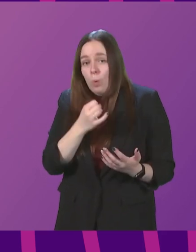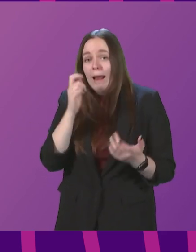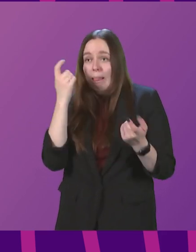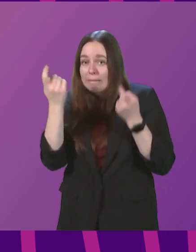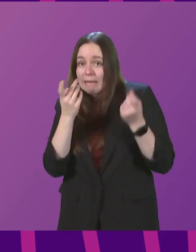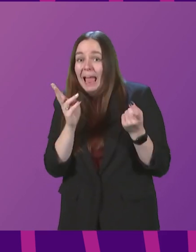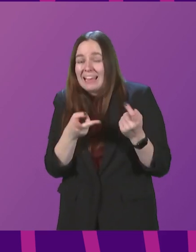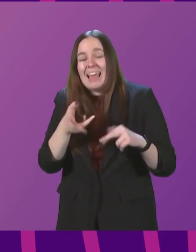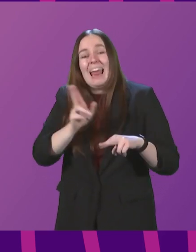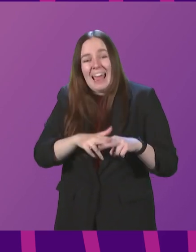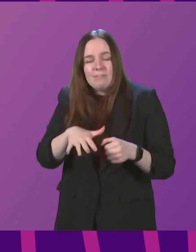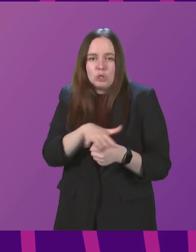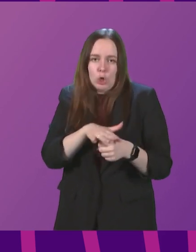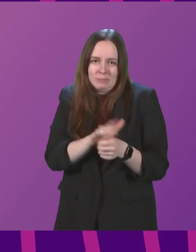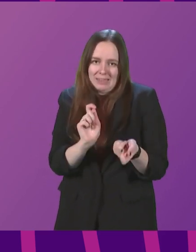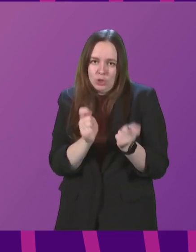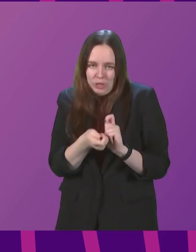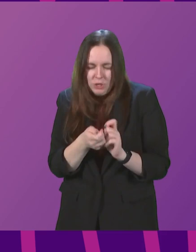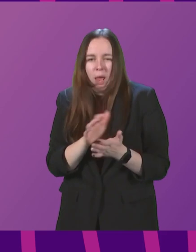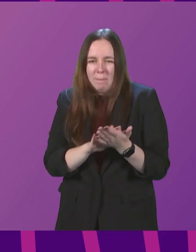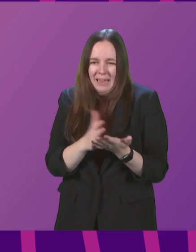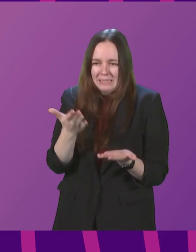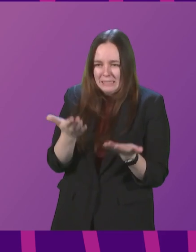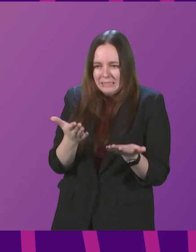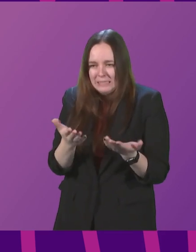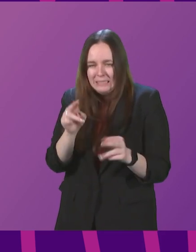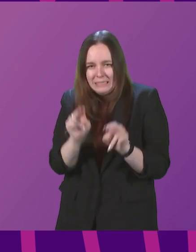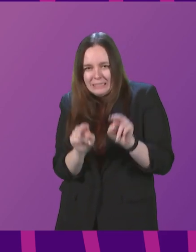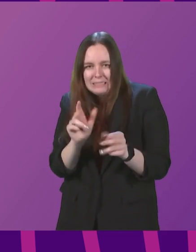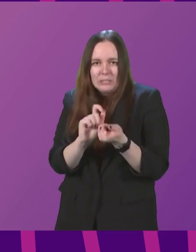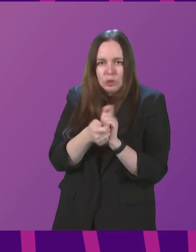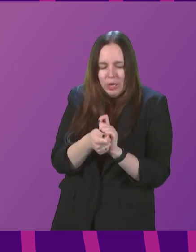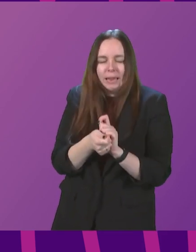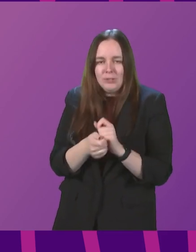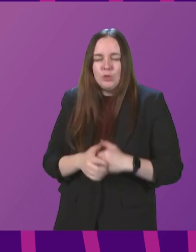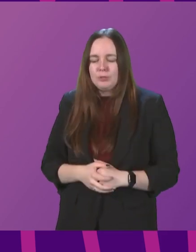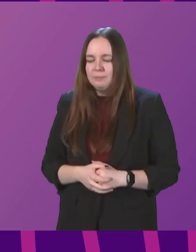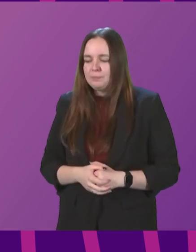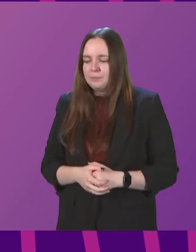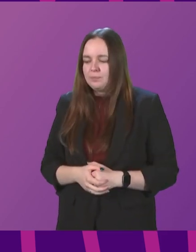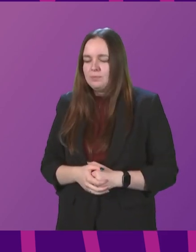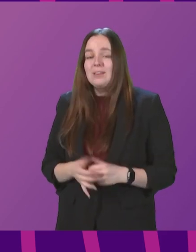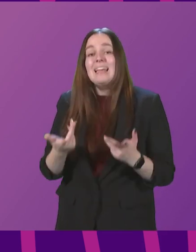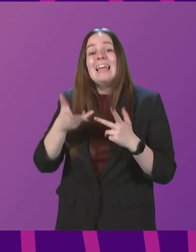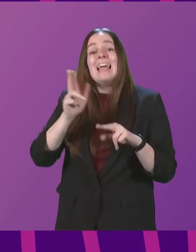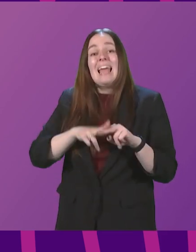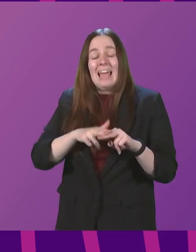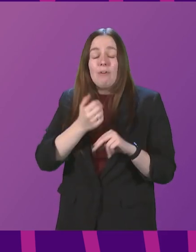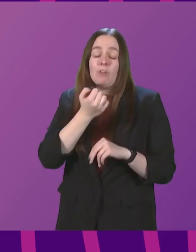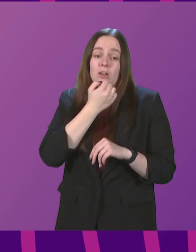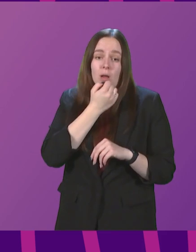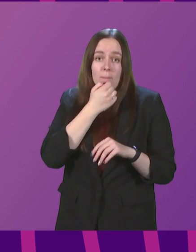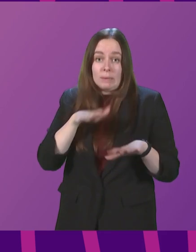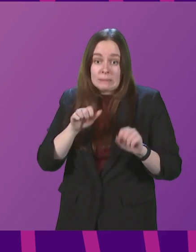circumstances and, therefore, the balance of judgment change in any significant way. If cases were to